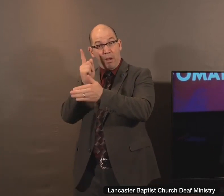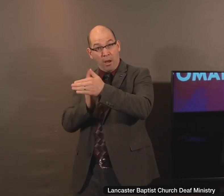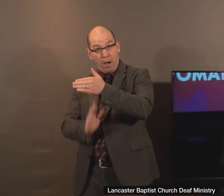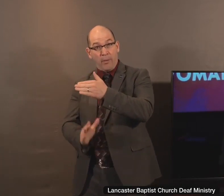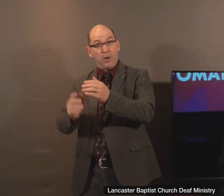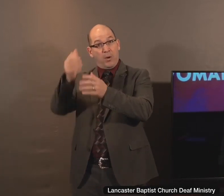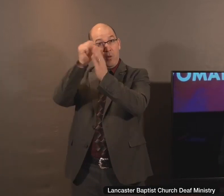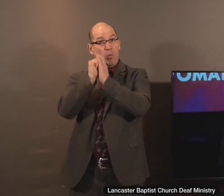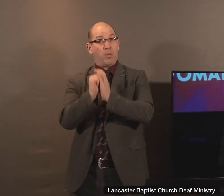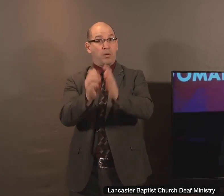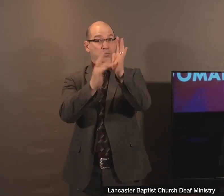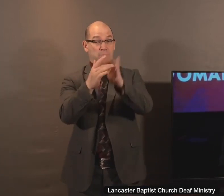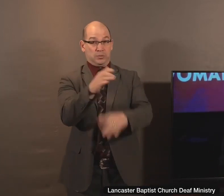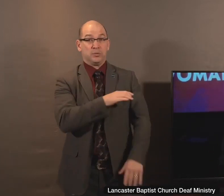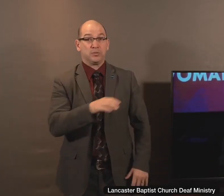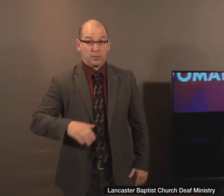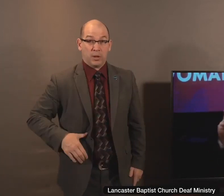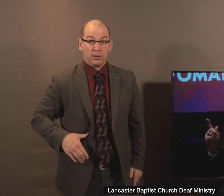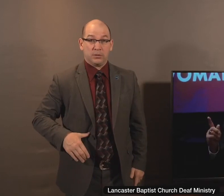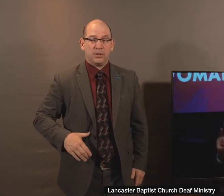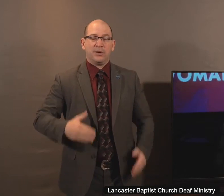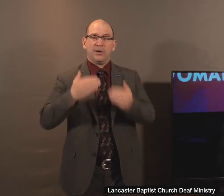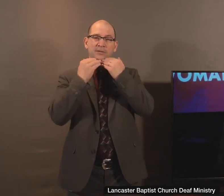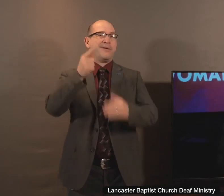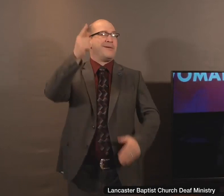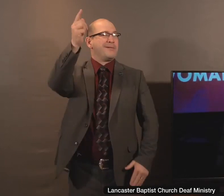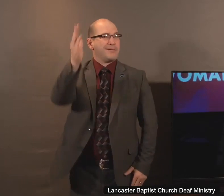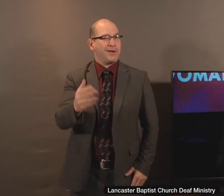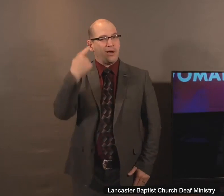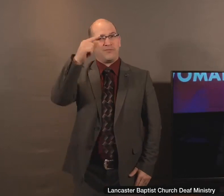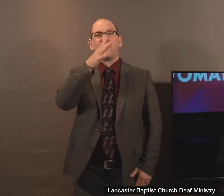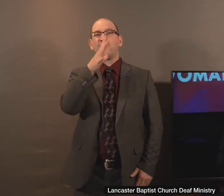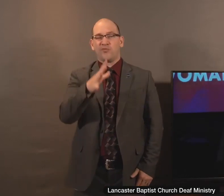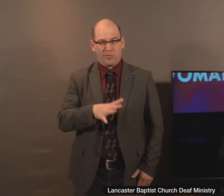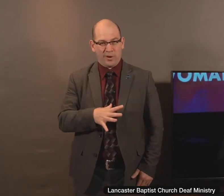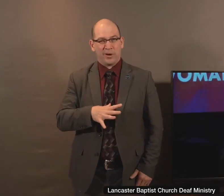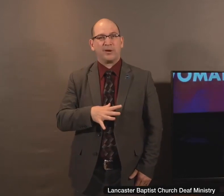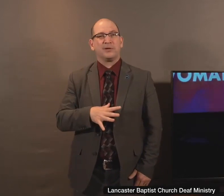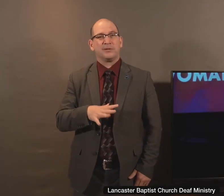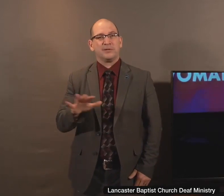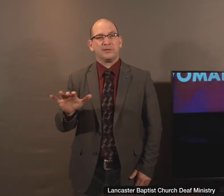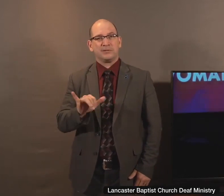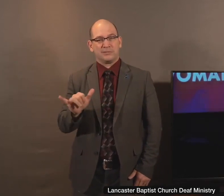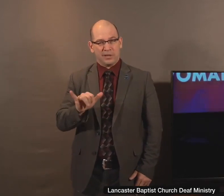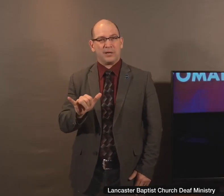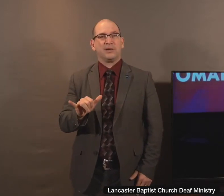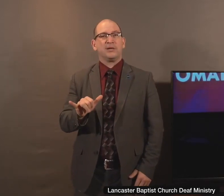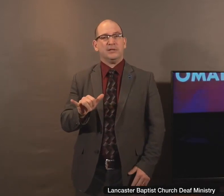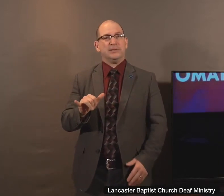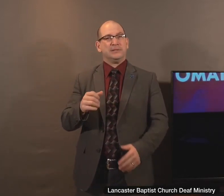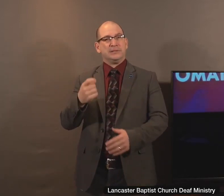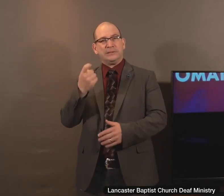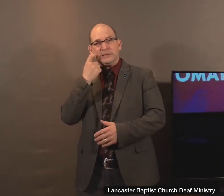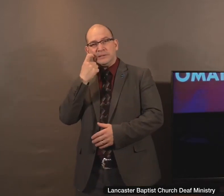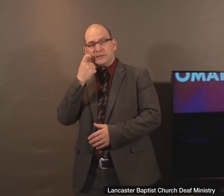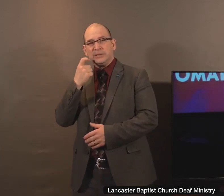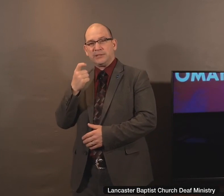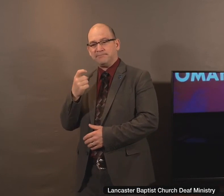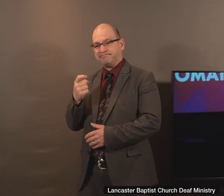the Lord Jesus Christ. Thank God today for women, women like we heard testify a moment ago, even in this very service,